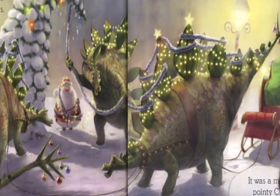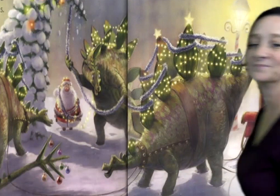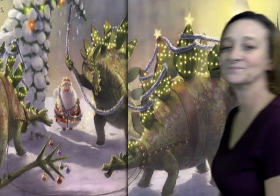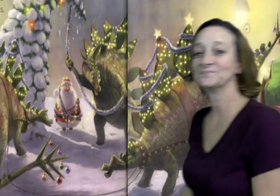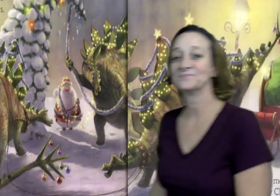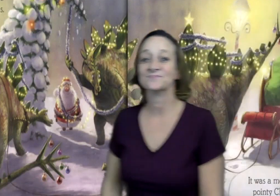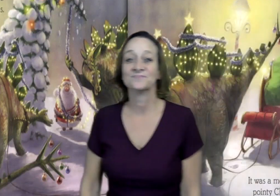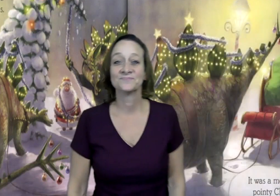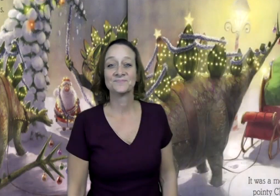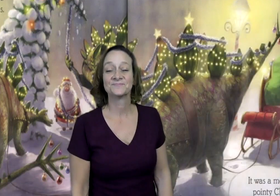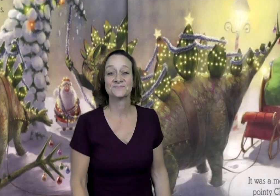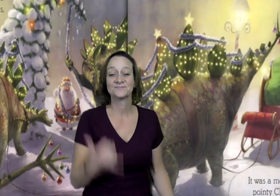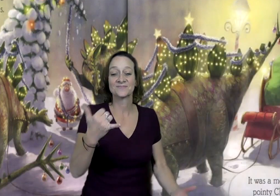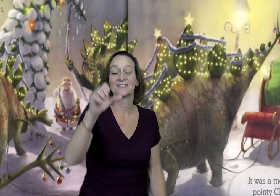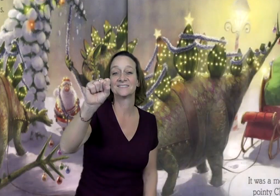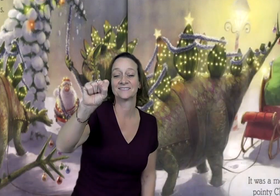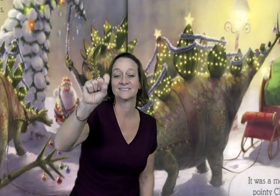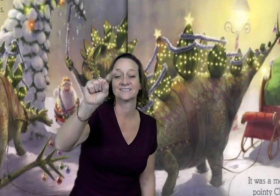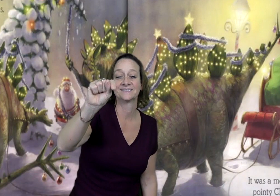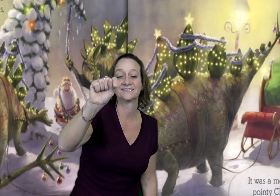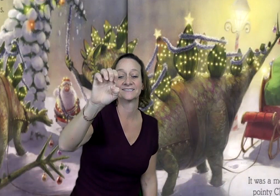Then I tried Stegosaurus.